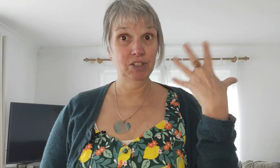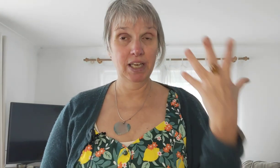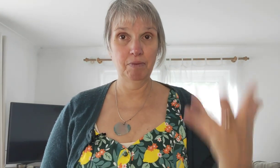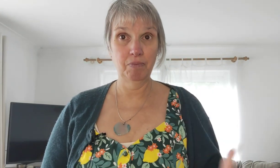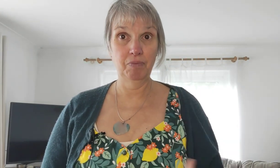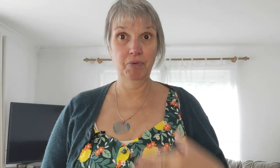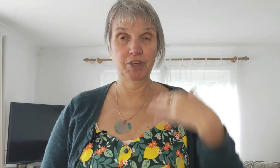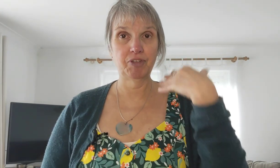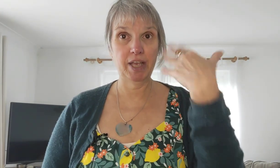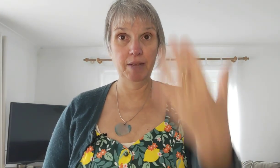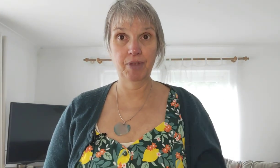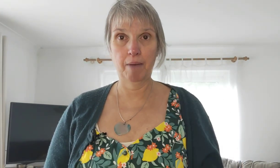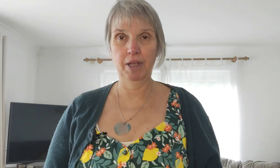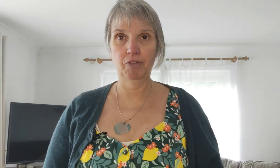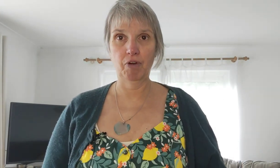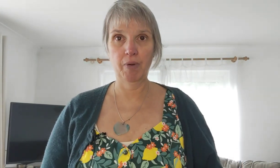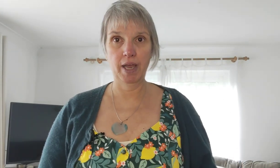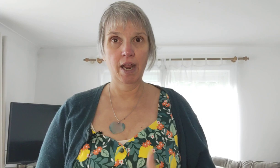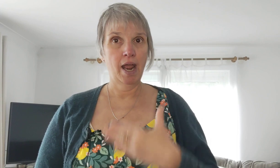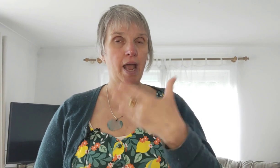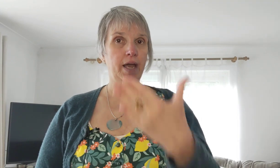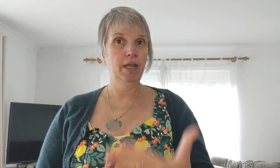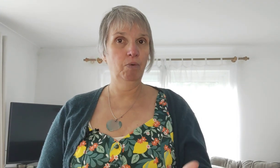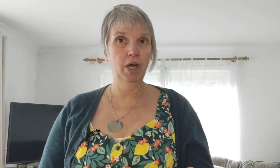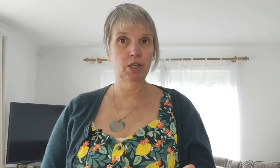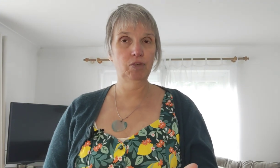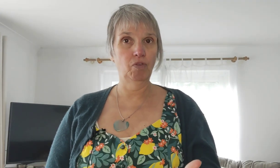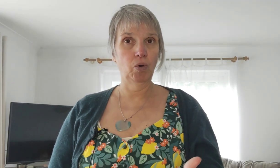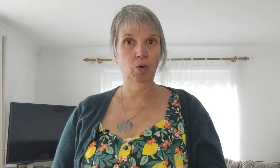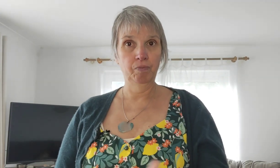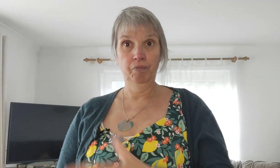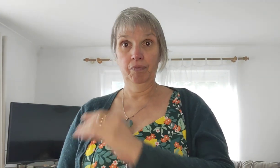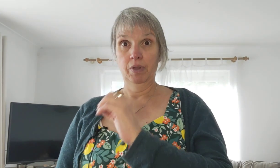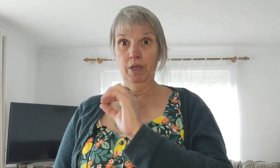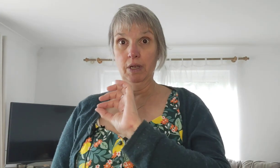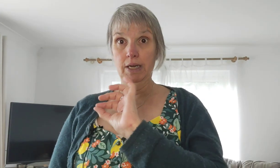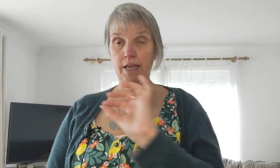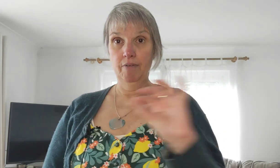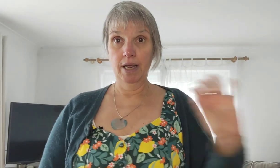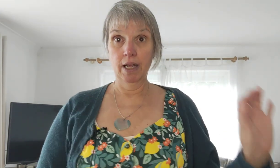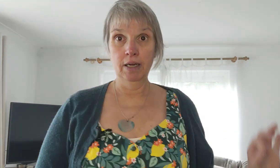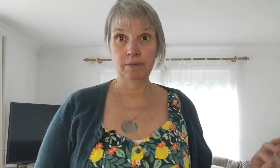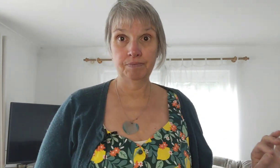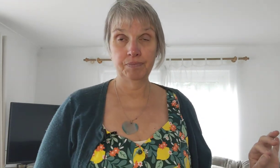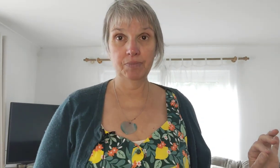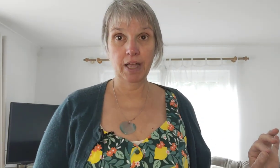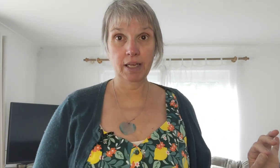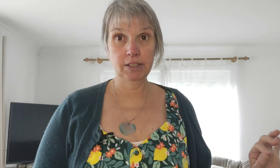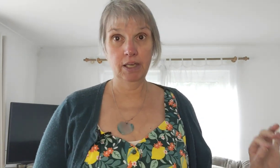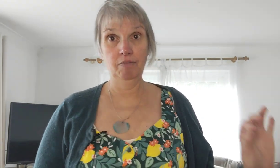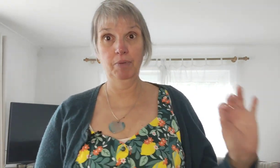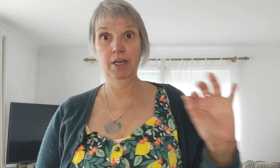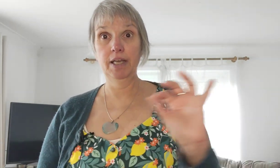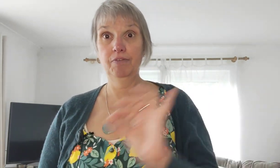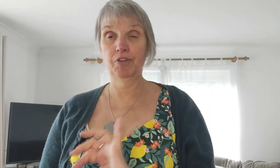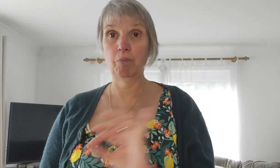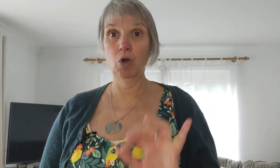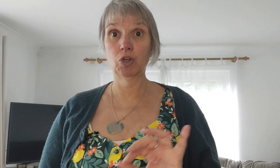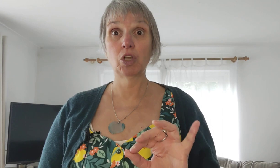just keep you just keep tapping through it and it works for clearing negative beliefs and blocks